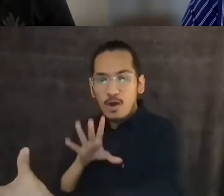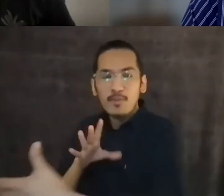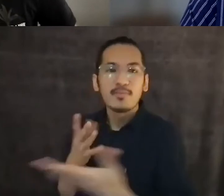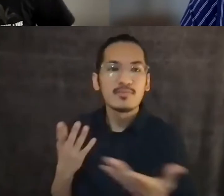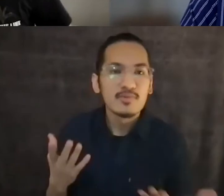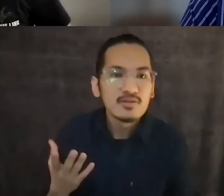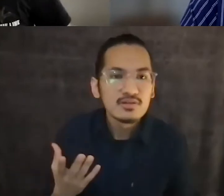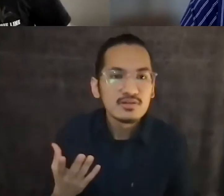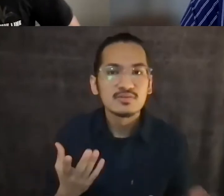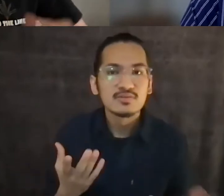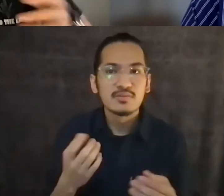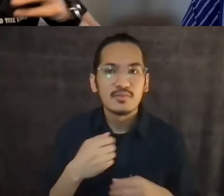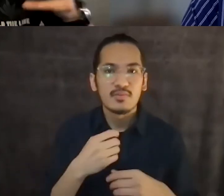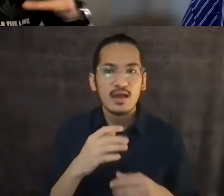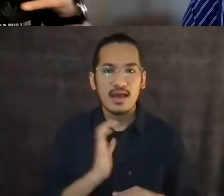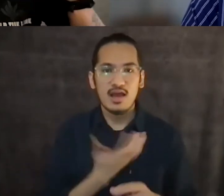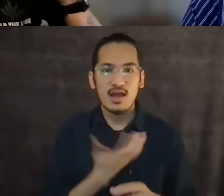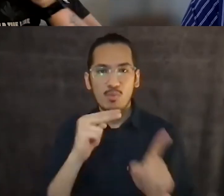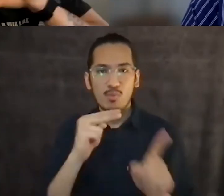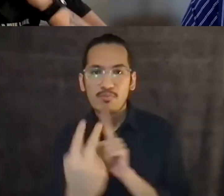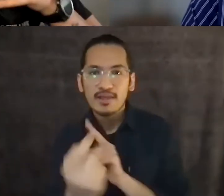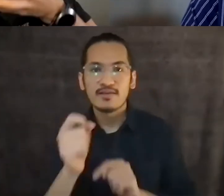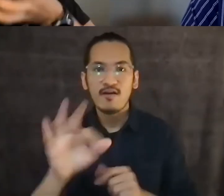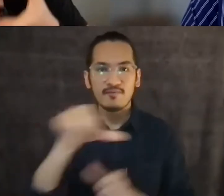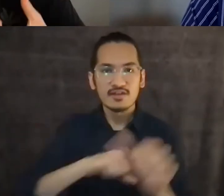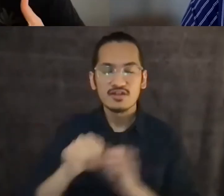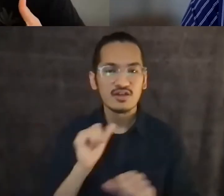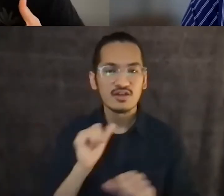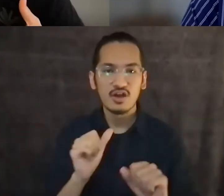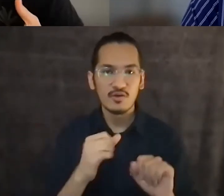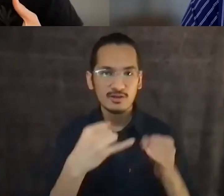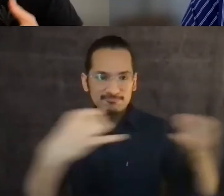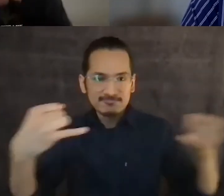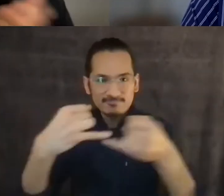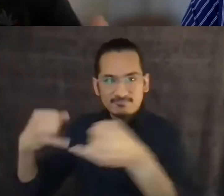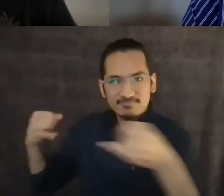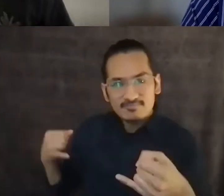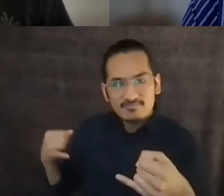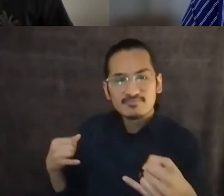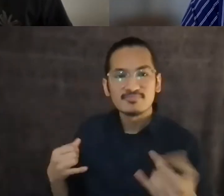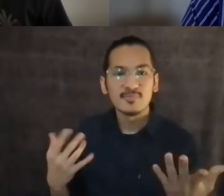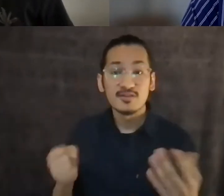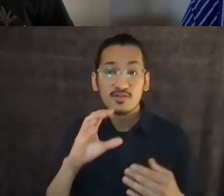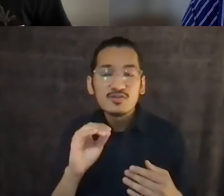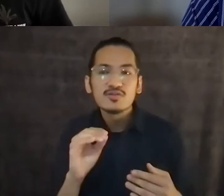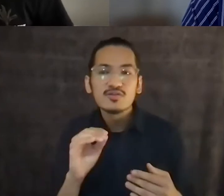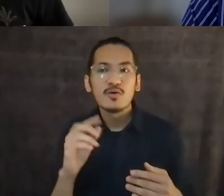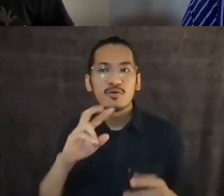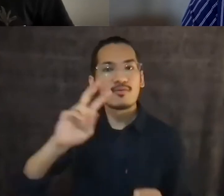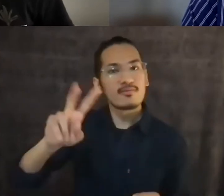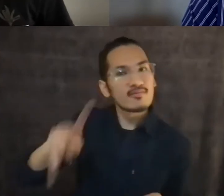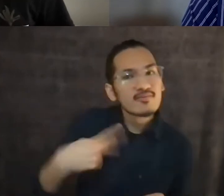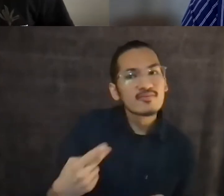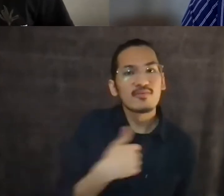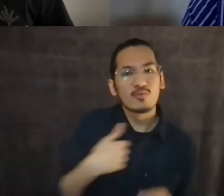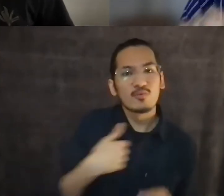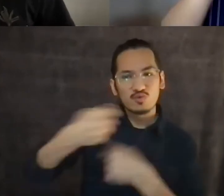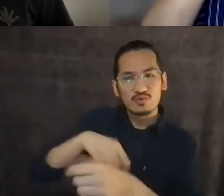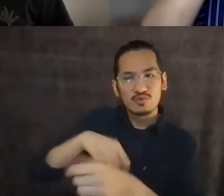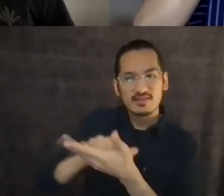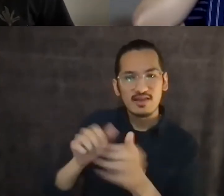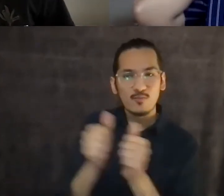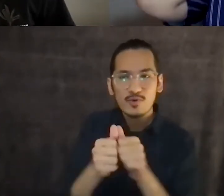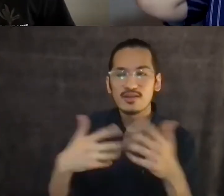kin. Um, so any way that we can inspire connection is revolutionary. And a little hyena is for